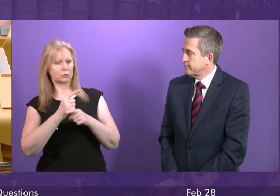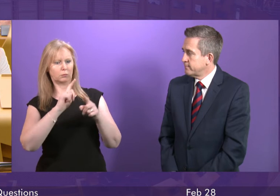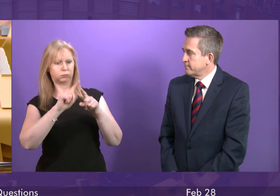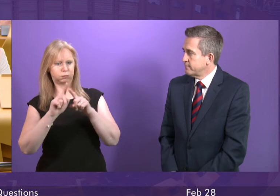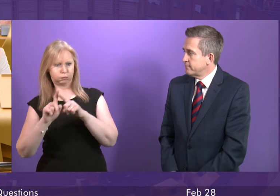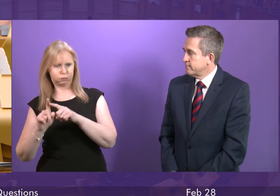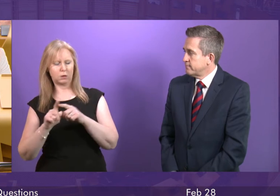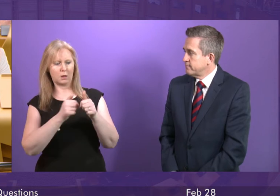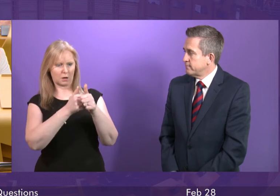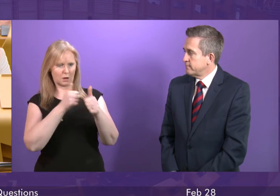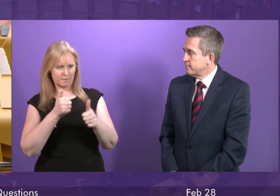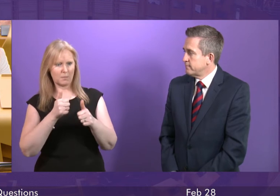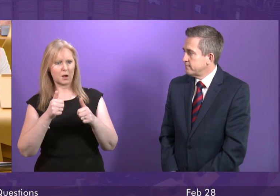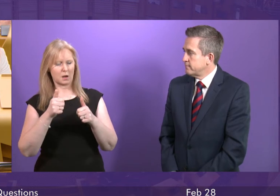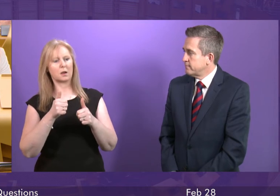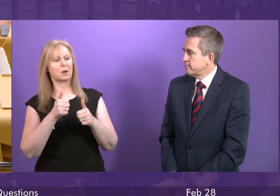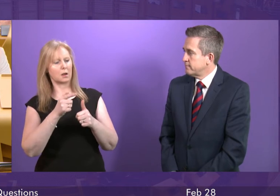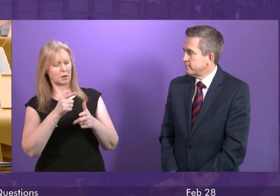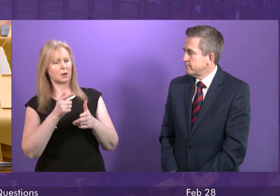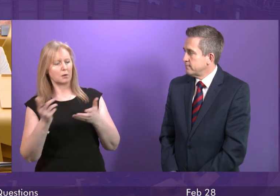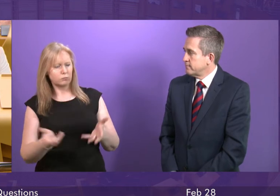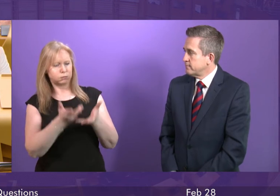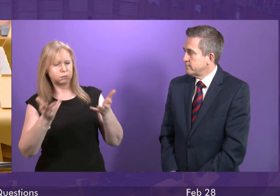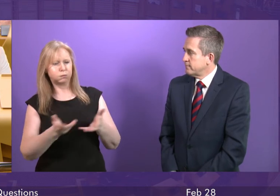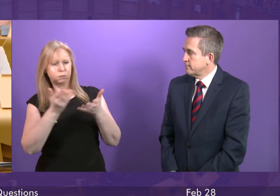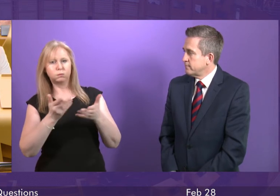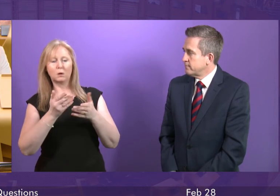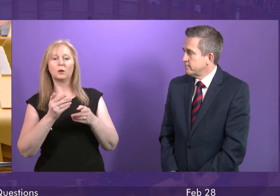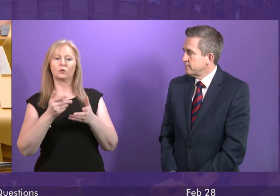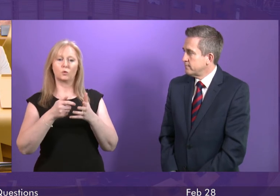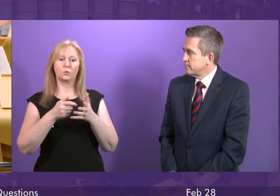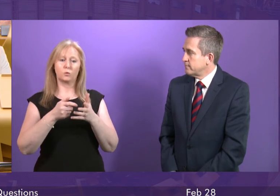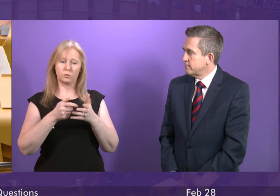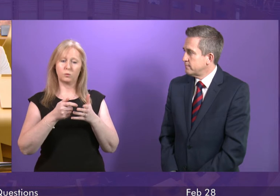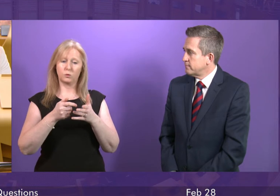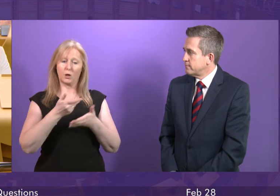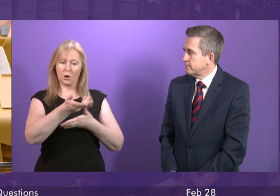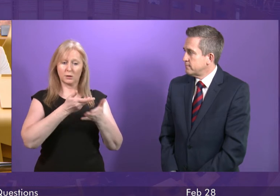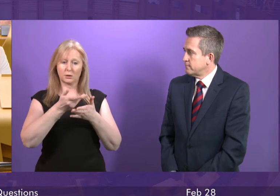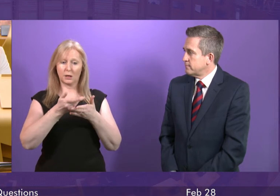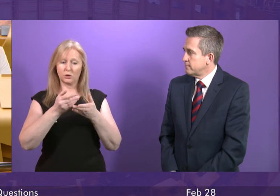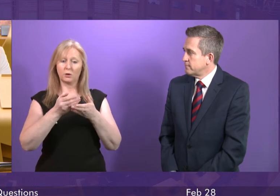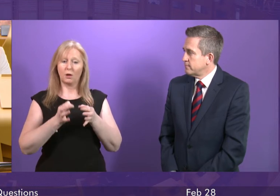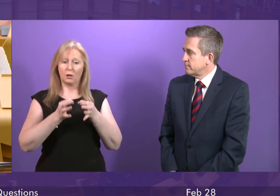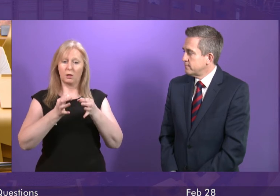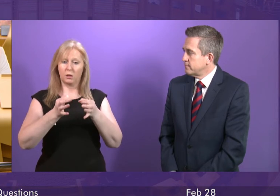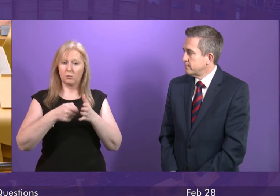has encouraged the company to extend the consultation in order to allow other options to be